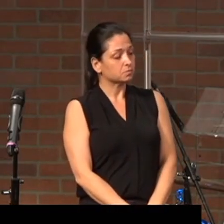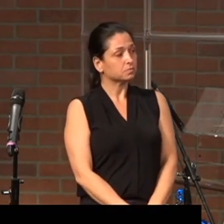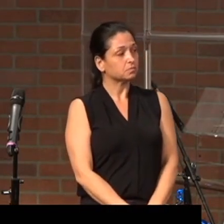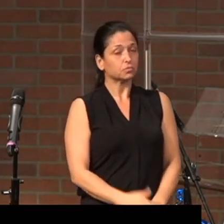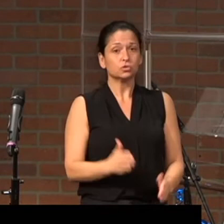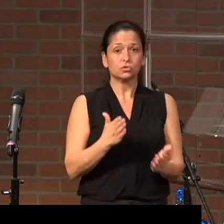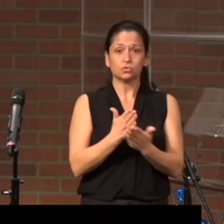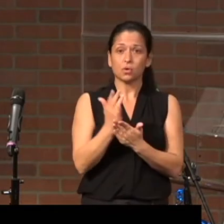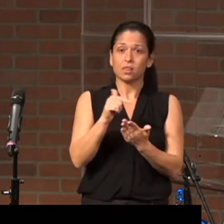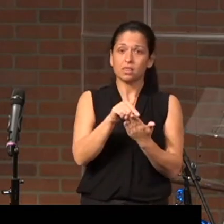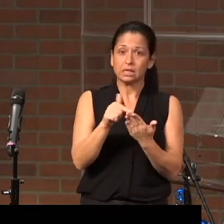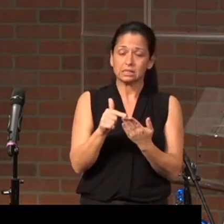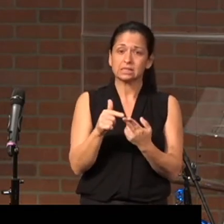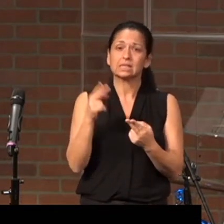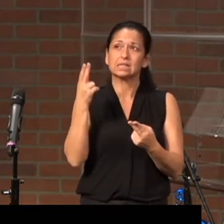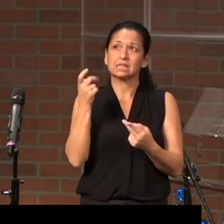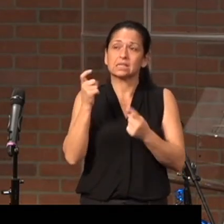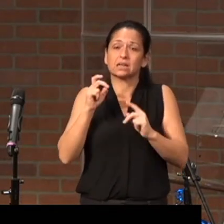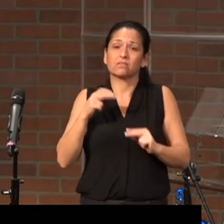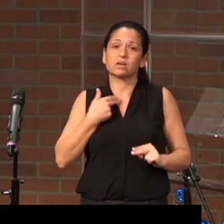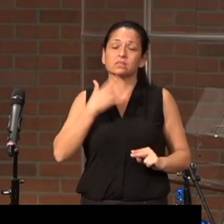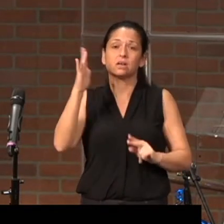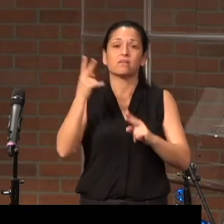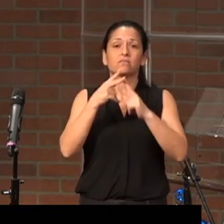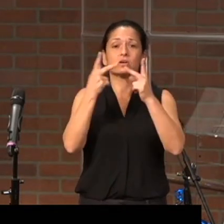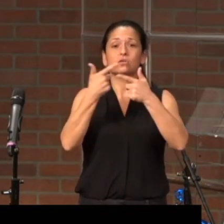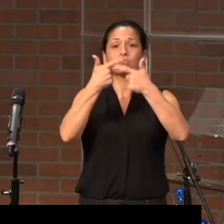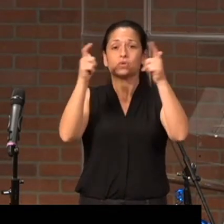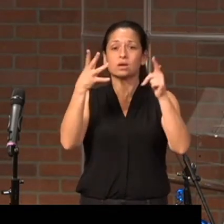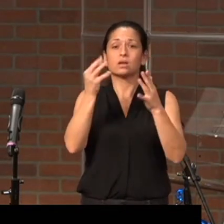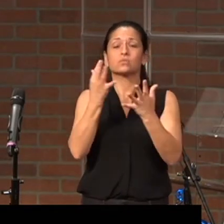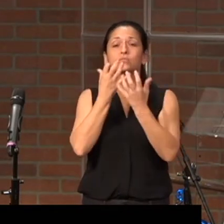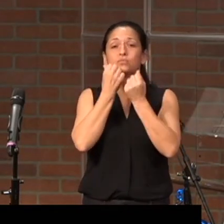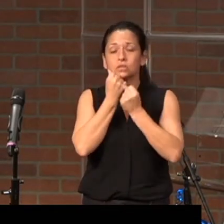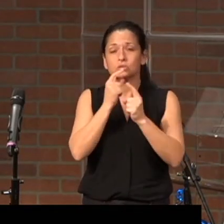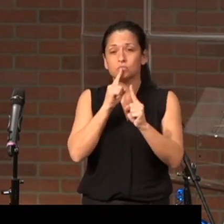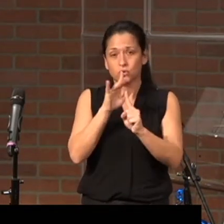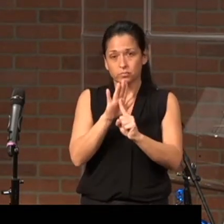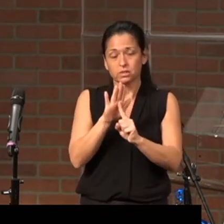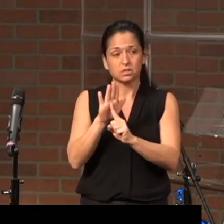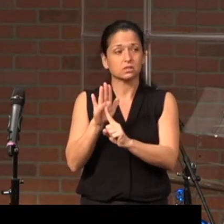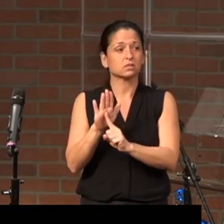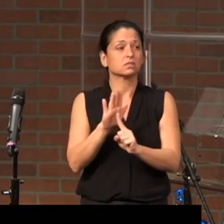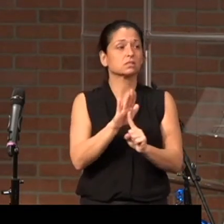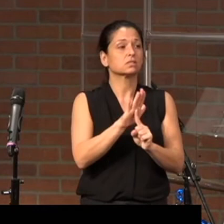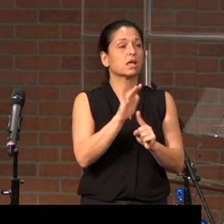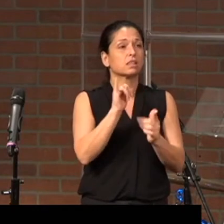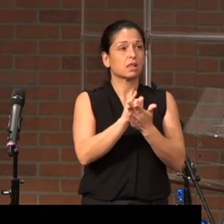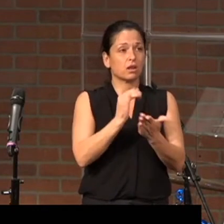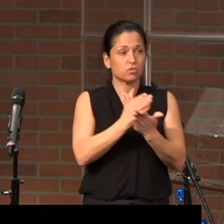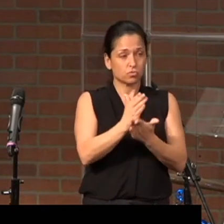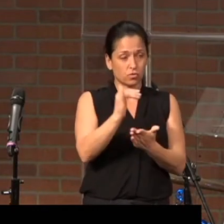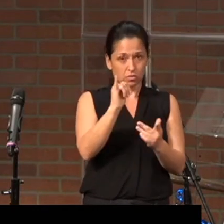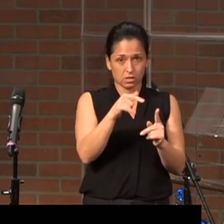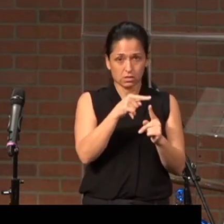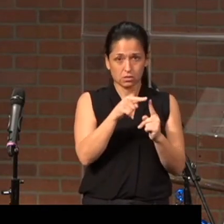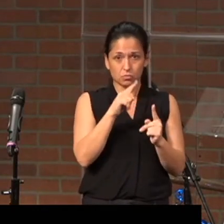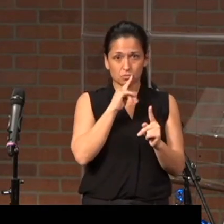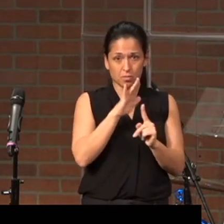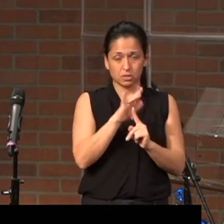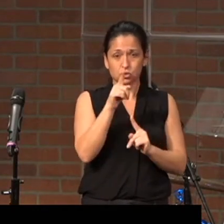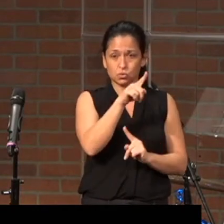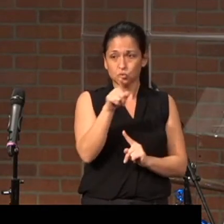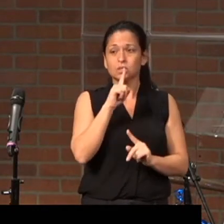Through these, he has given us his very great and precious promises, so that through them you may